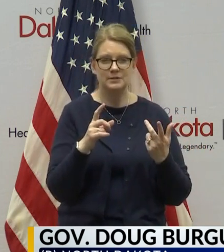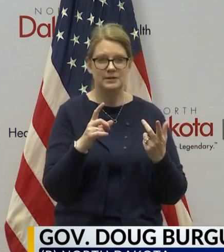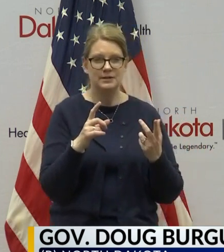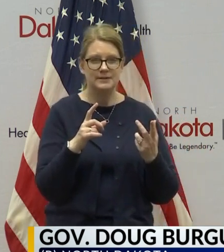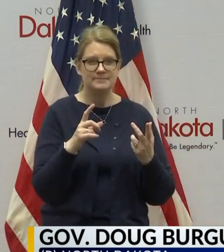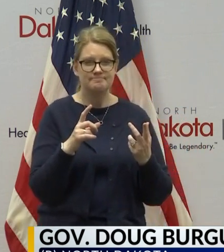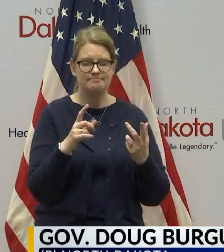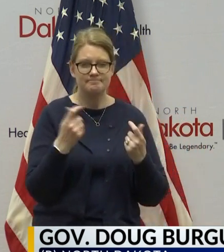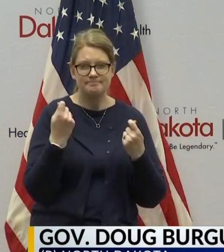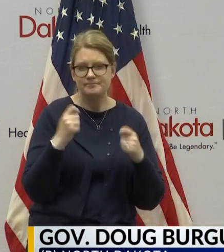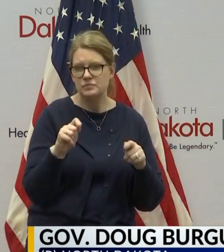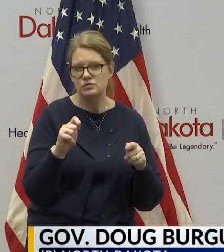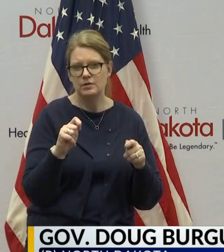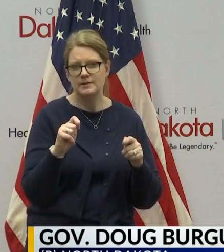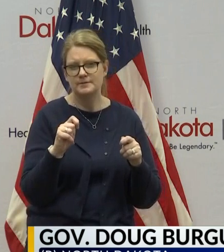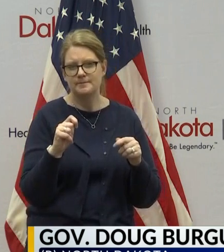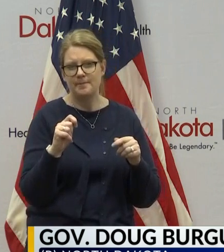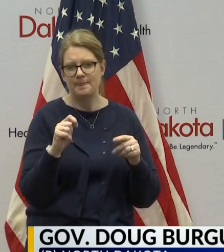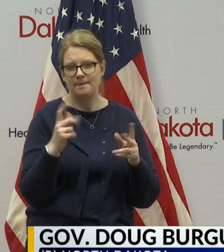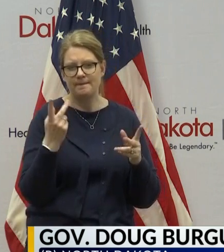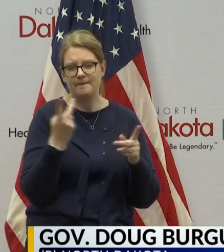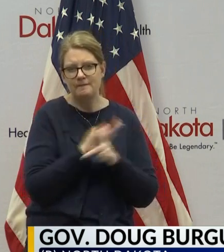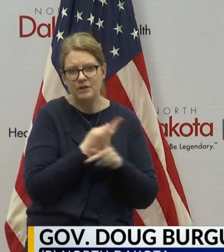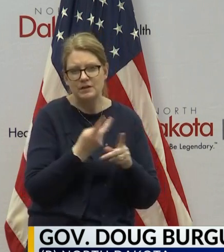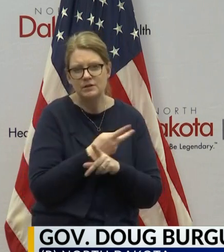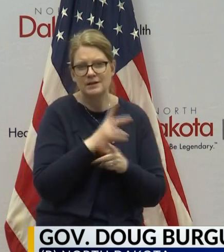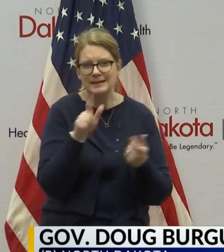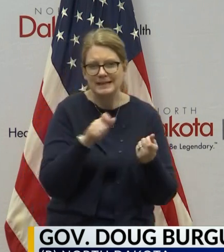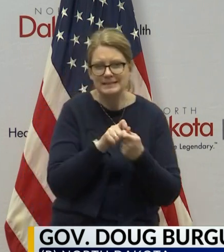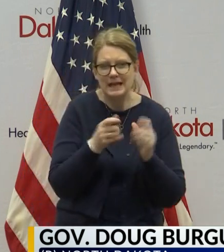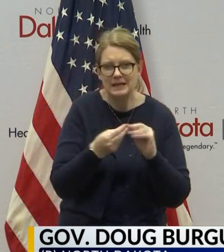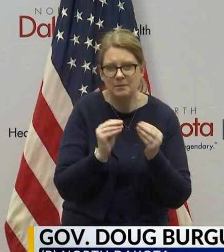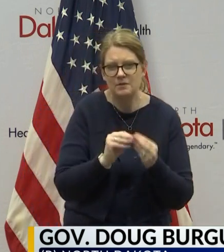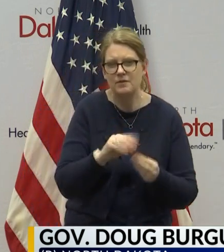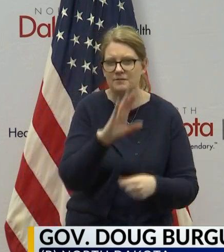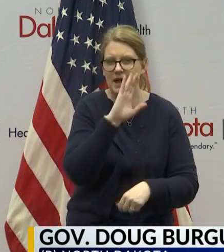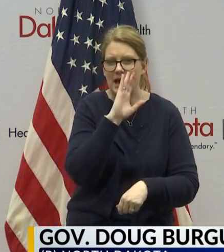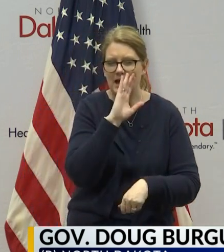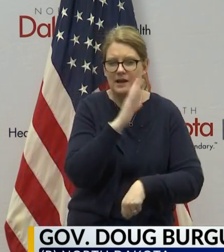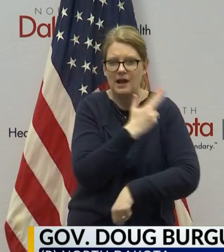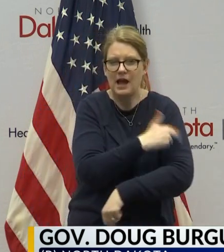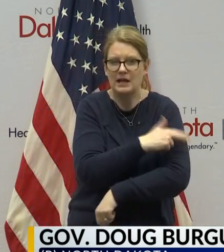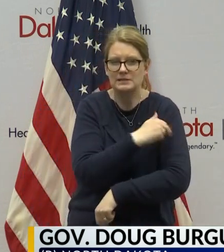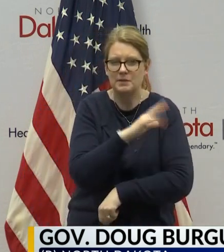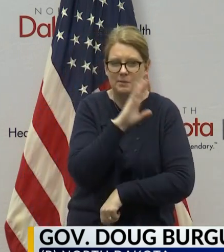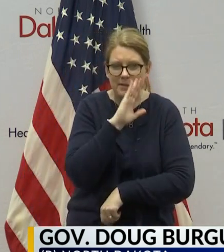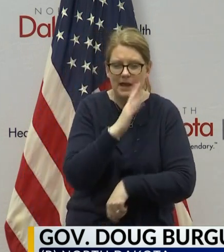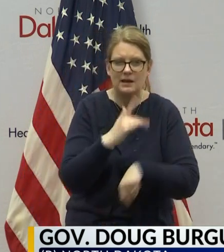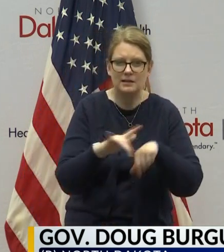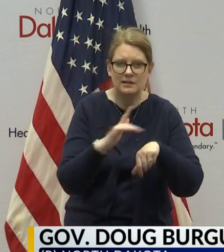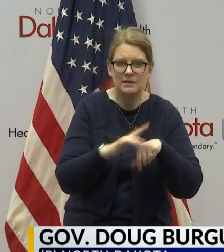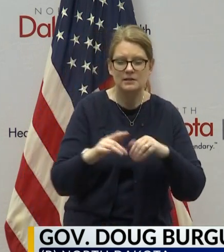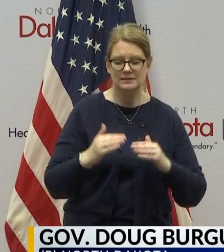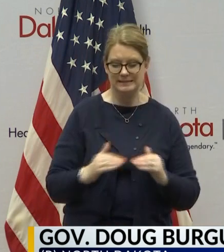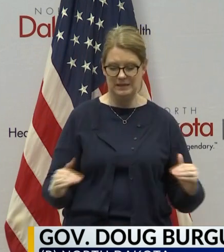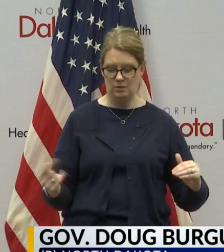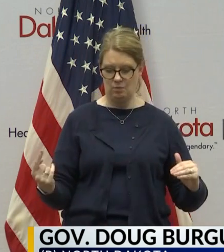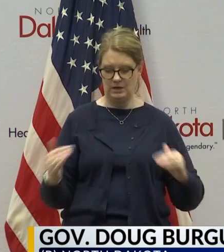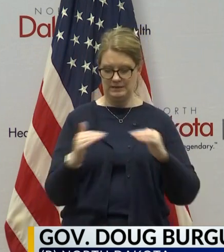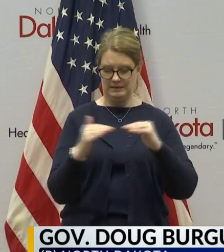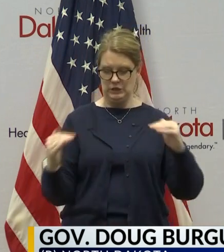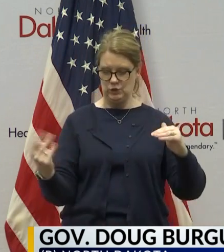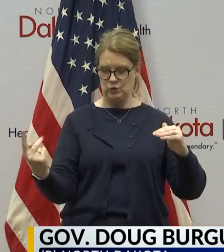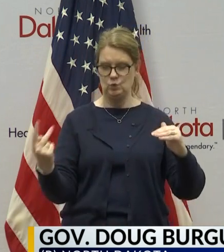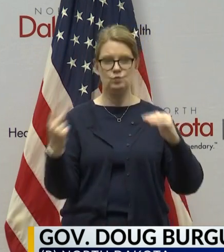in terms of hospital bed capacity in North Dakota across three tiers, Tier 1, Tier 2, Tier